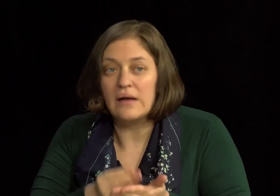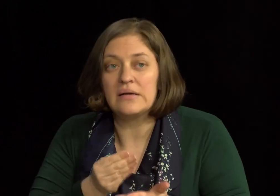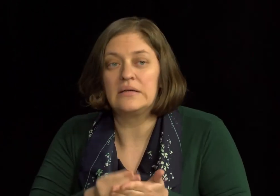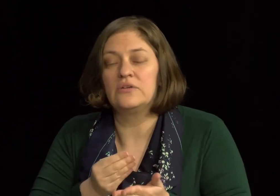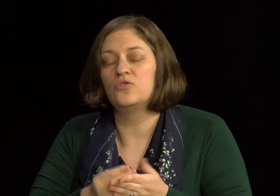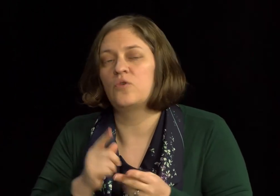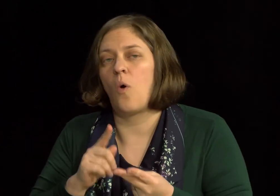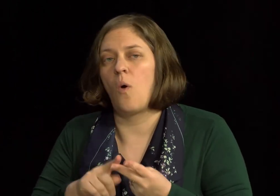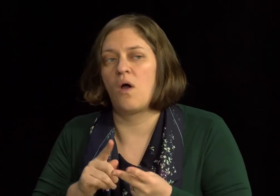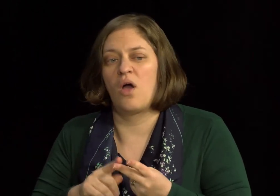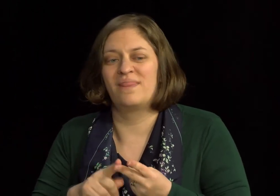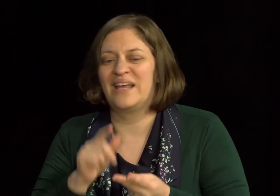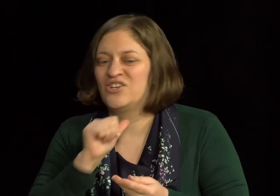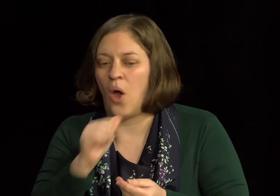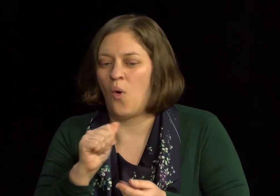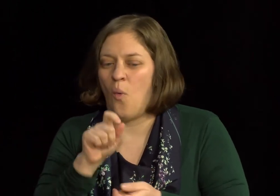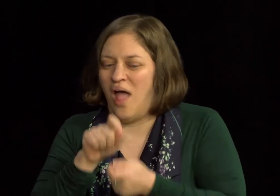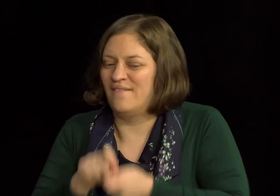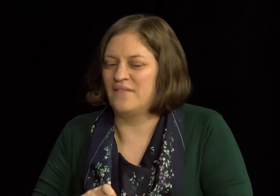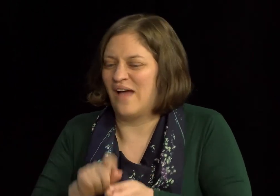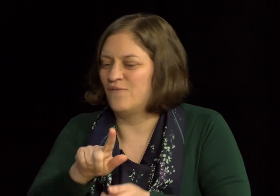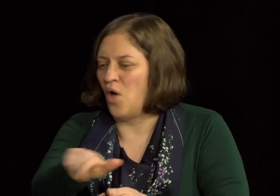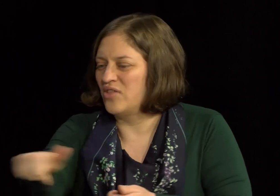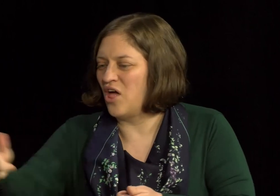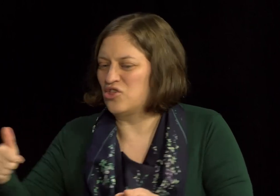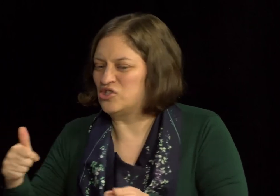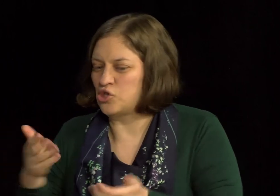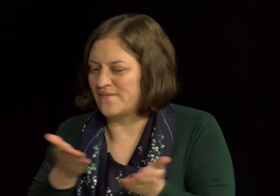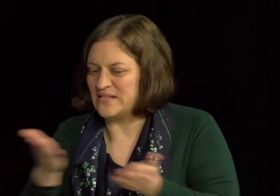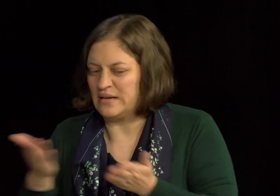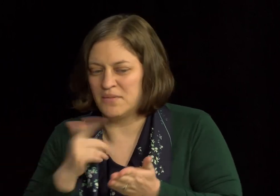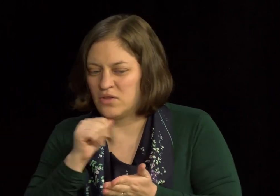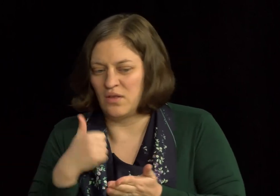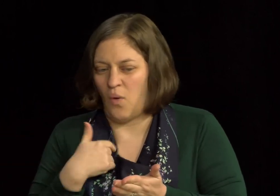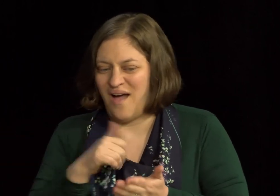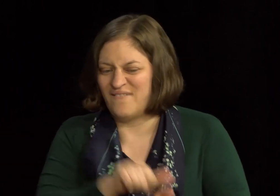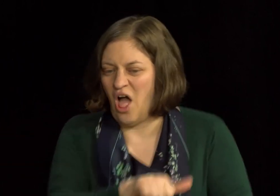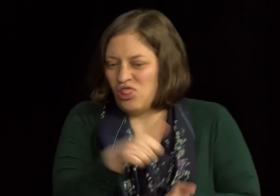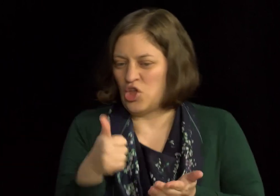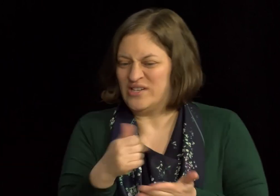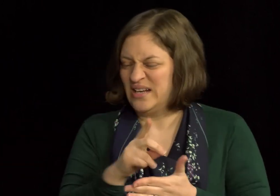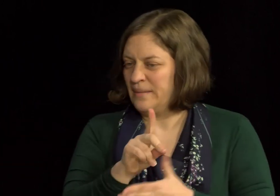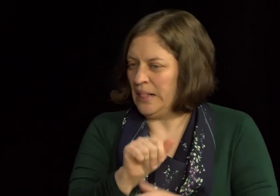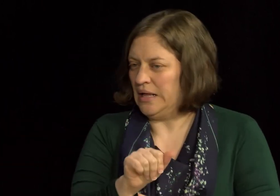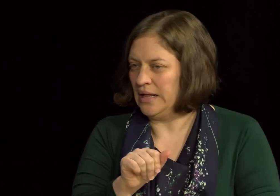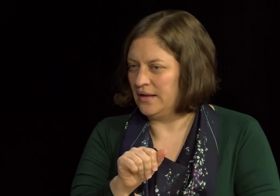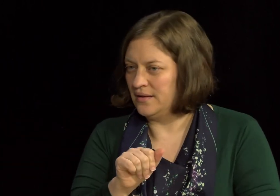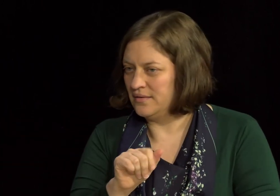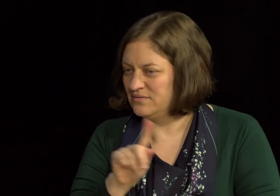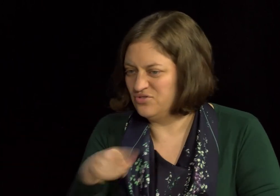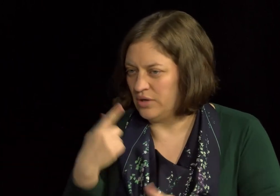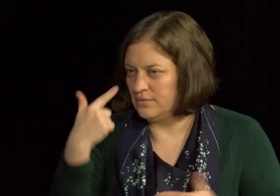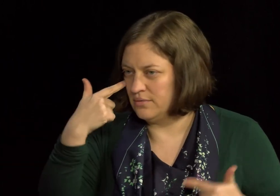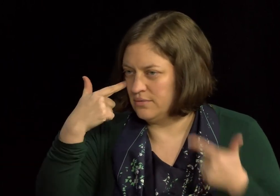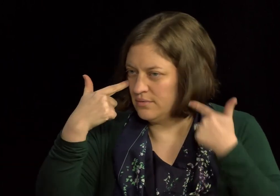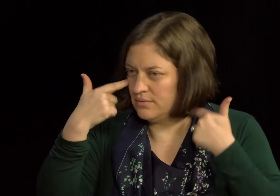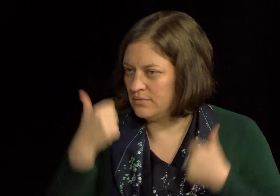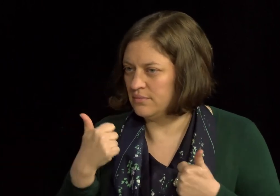lack of money is part of it, but, um, they don't necessarily qualify for other types of services because they don't have other